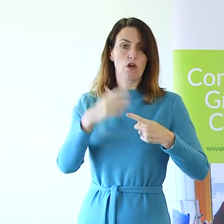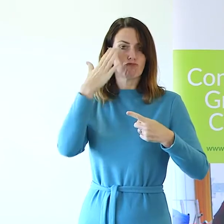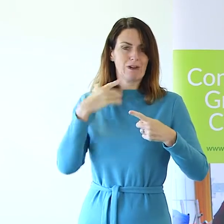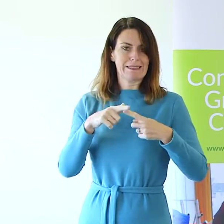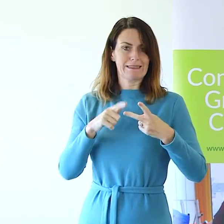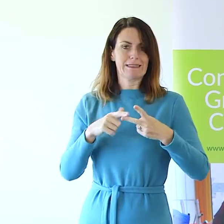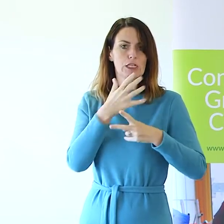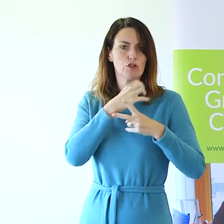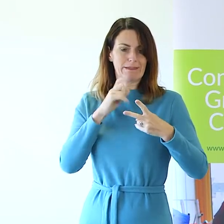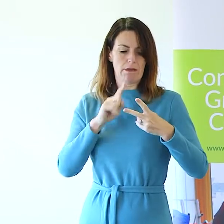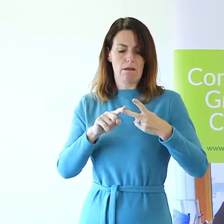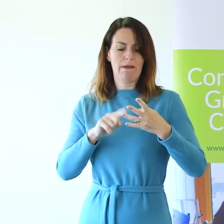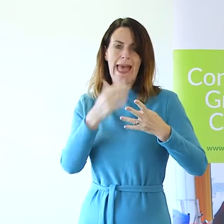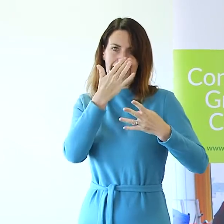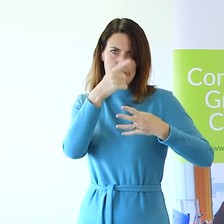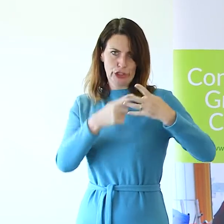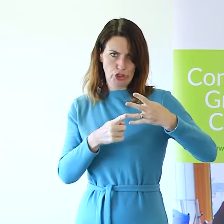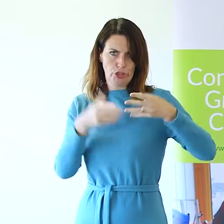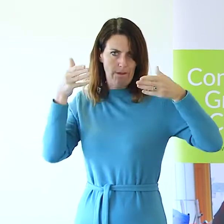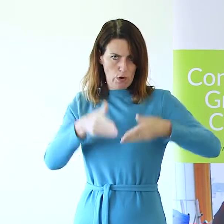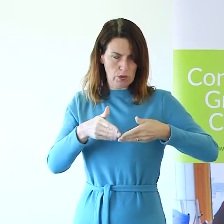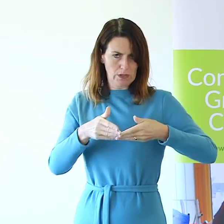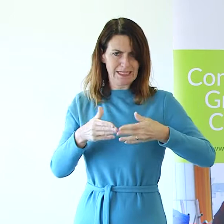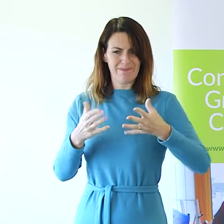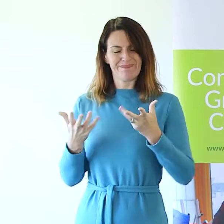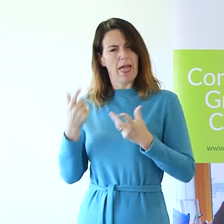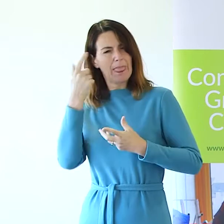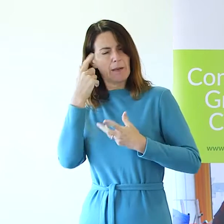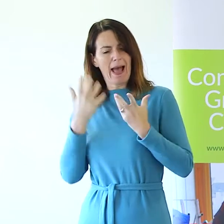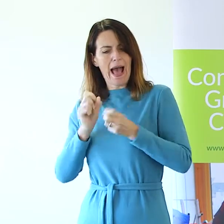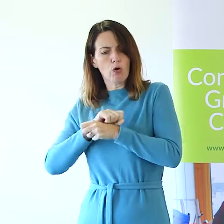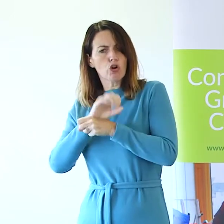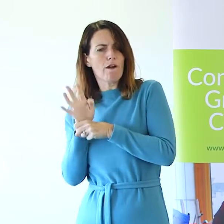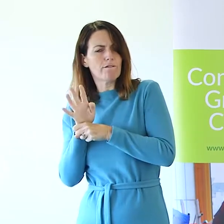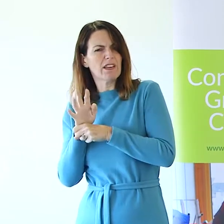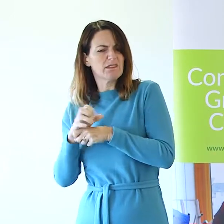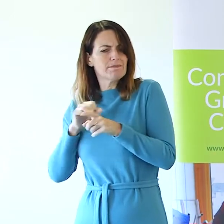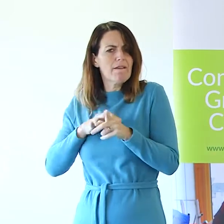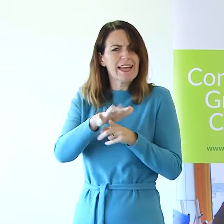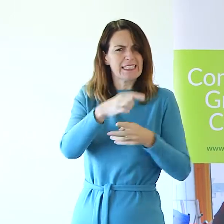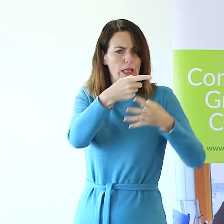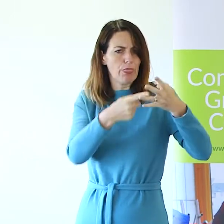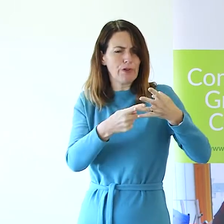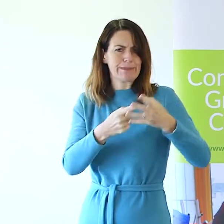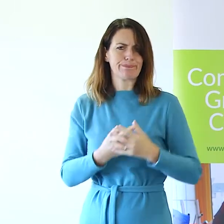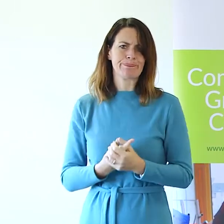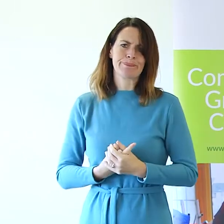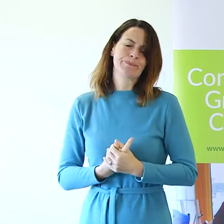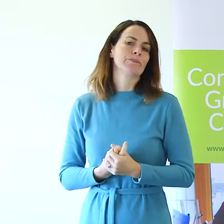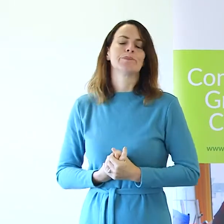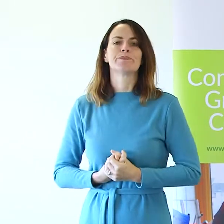gender and age. And particularly how Covid-19 has impacted on these parts of our community.